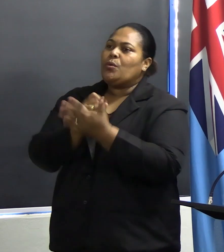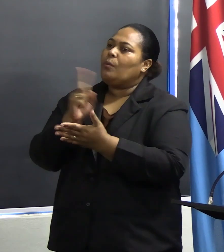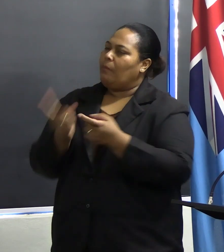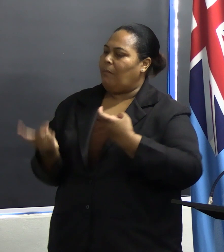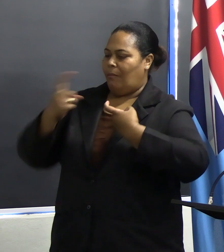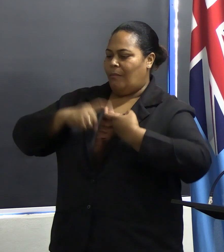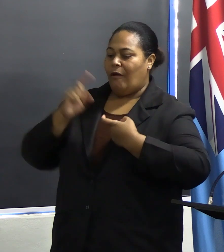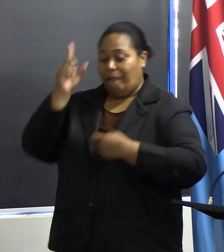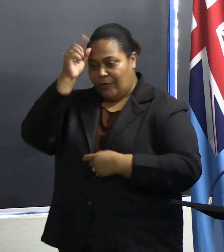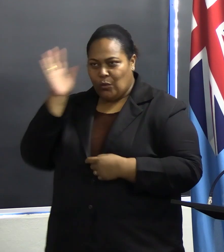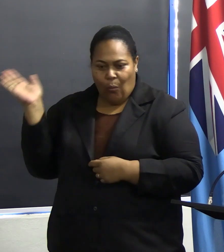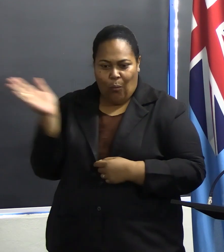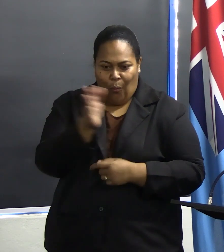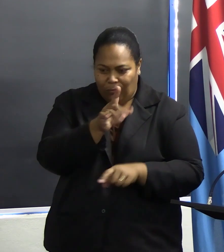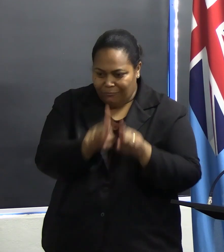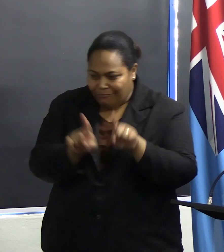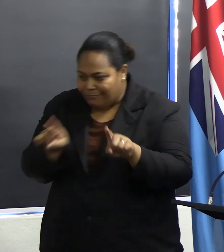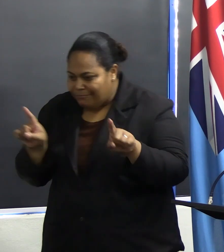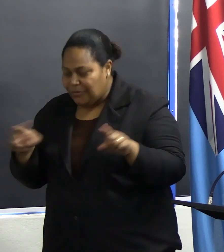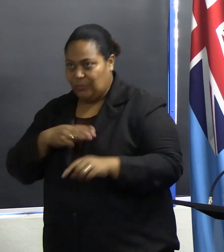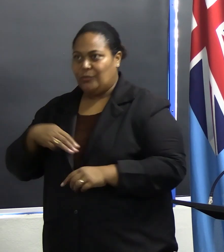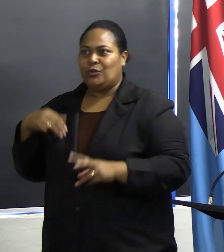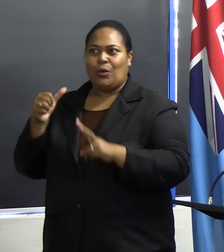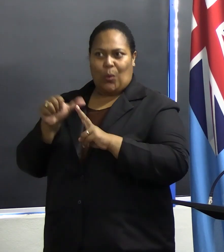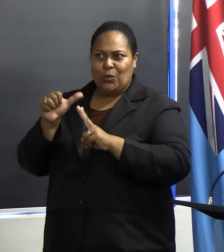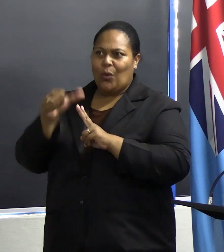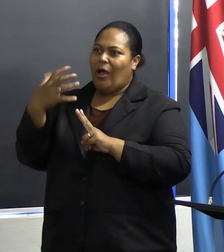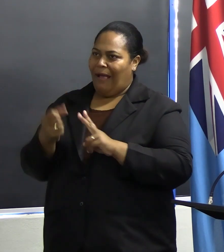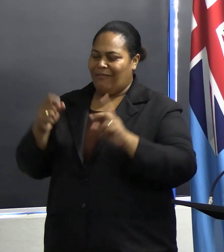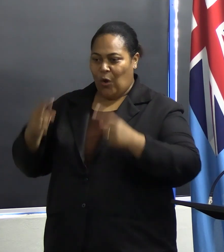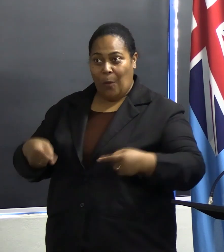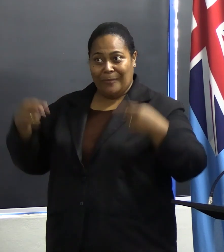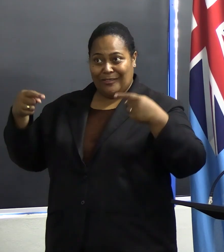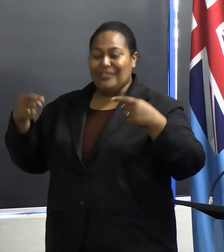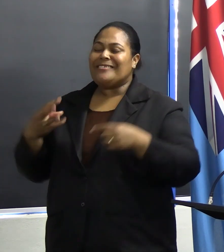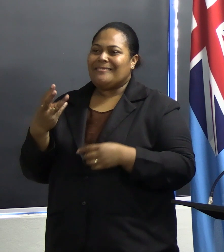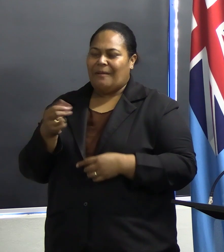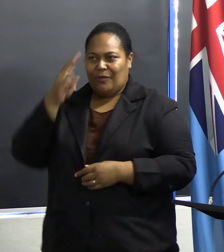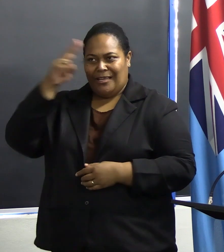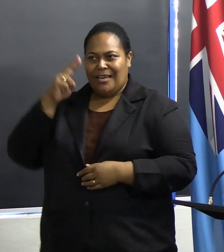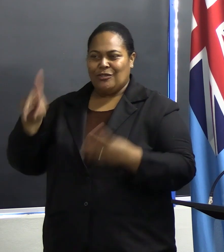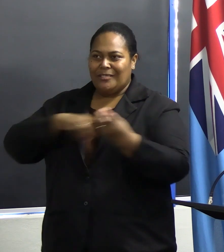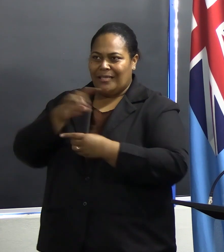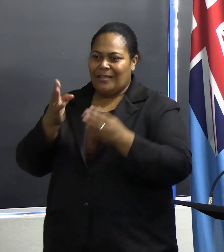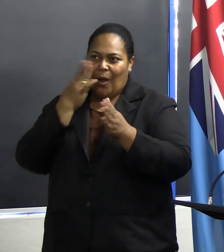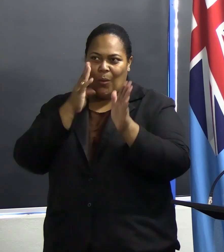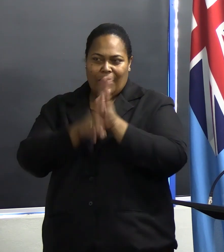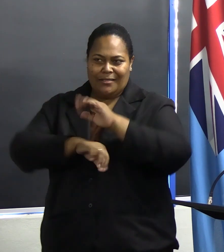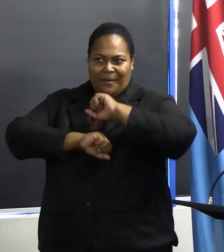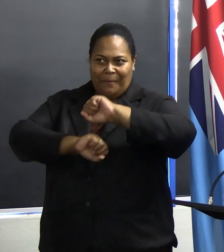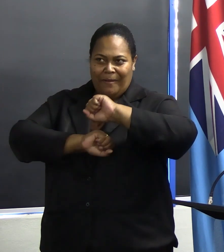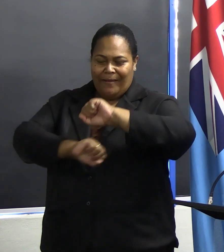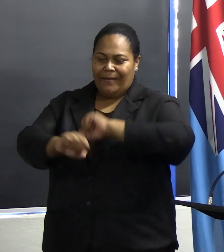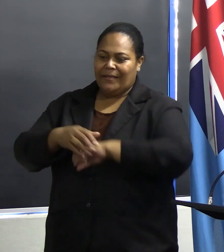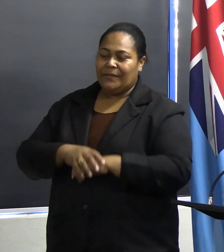of Fijians at all levels, the ministry will also run several competitions for the National Disaster Awareness Campaign. The